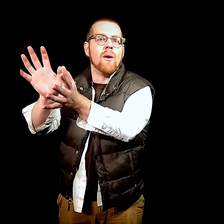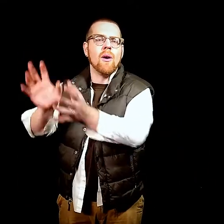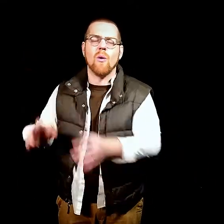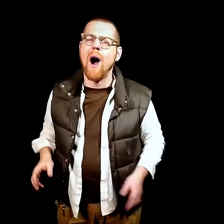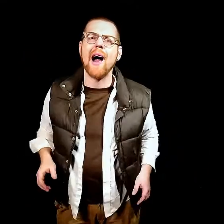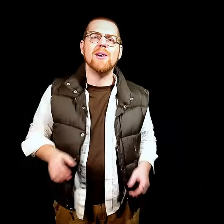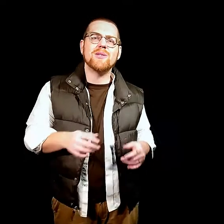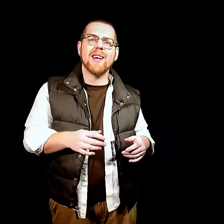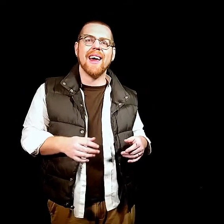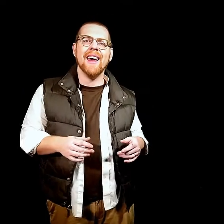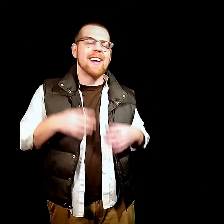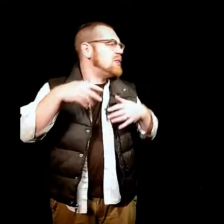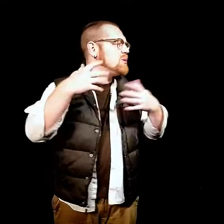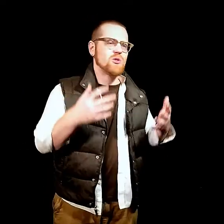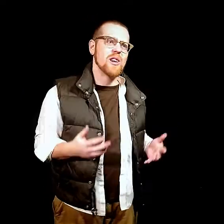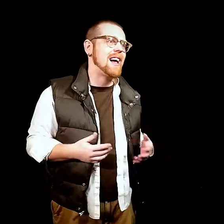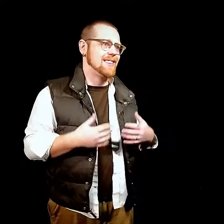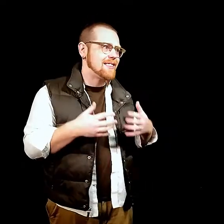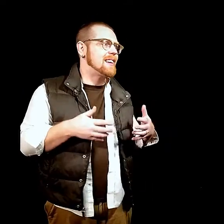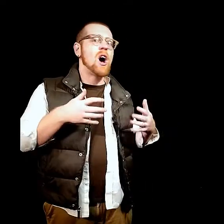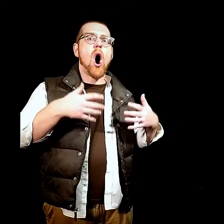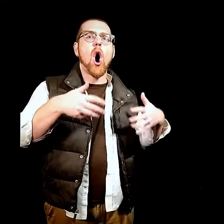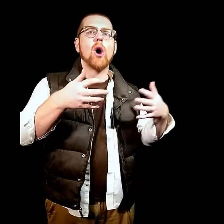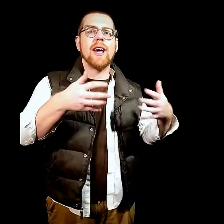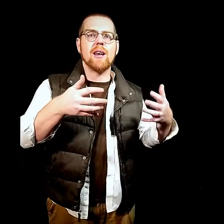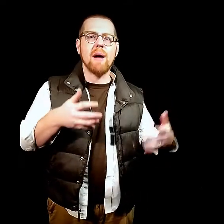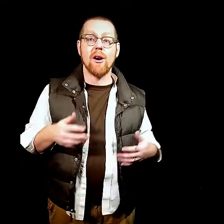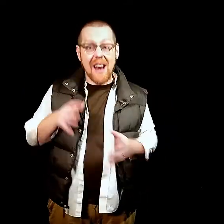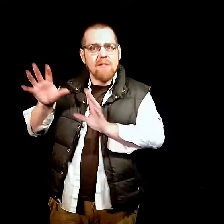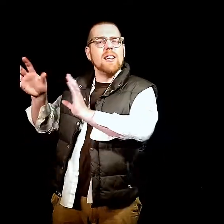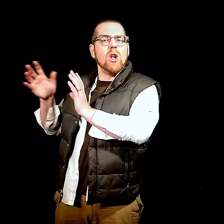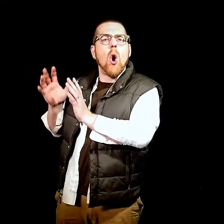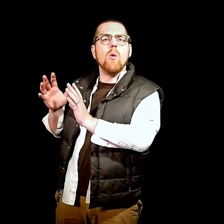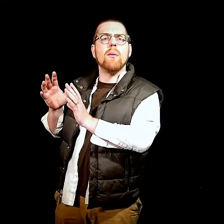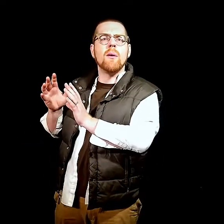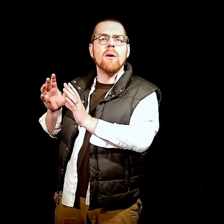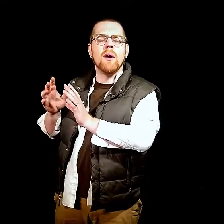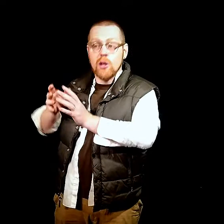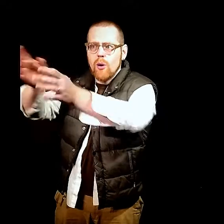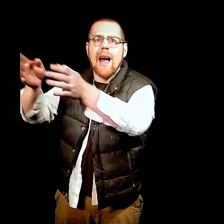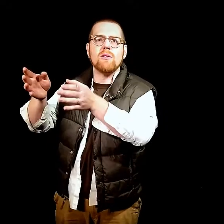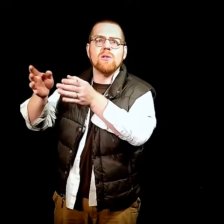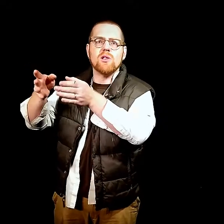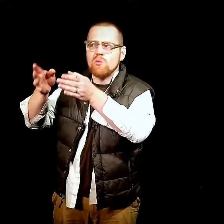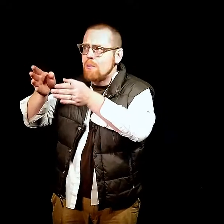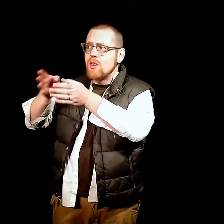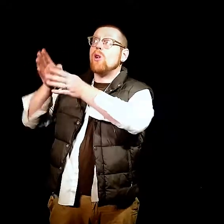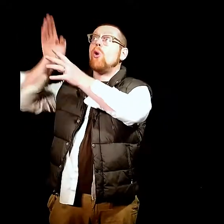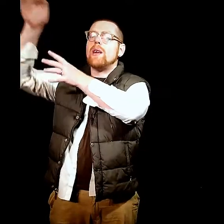Why, you say, can't you just realize that things are getting better and have a little hope? Your counsel is to remember the glory of